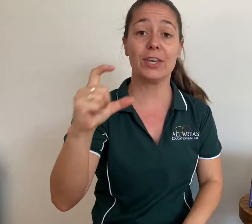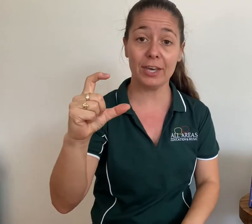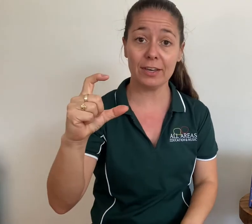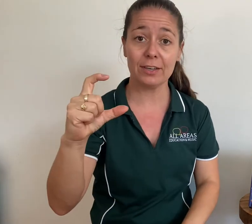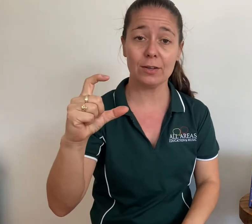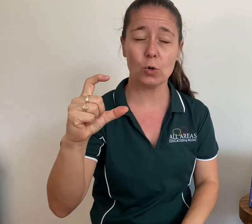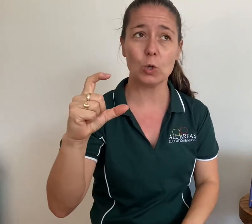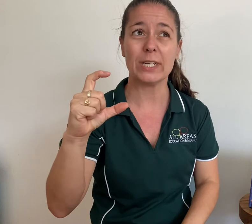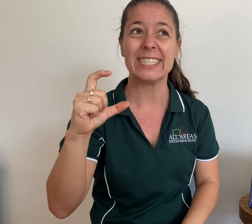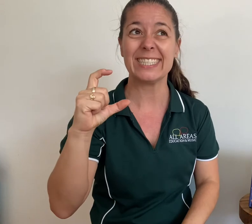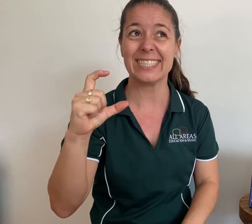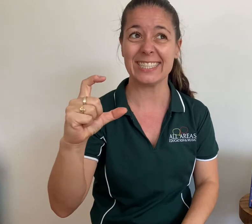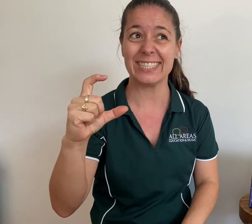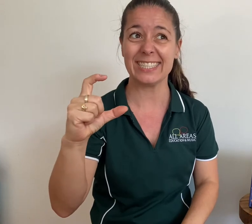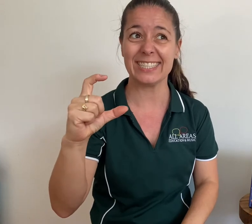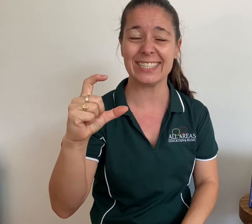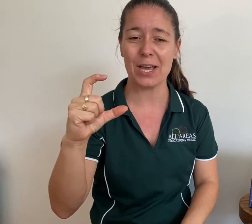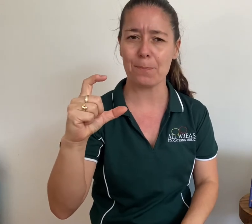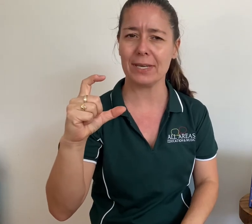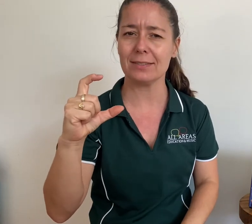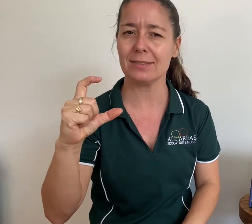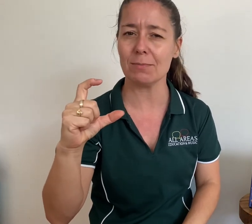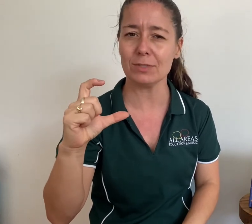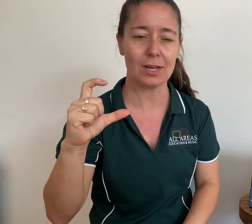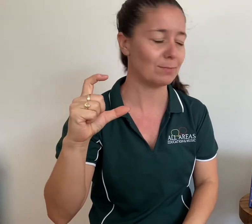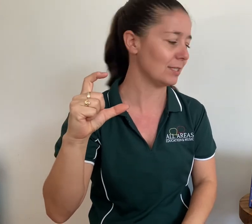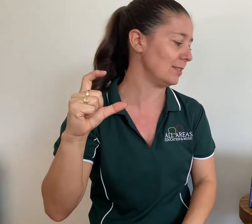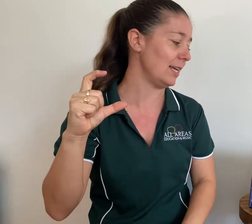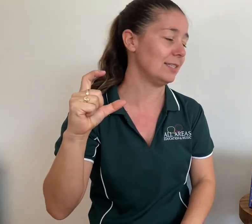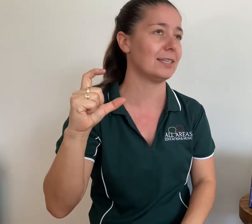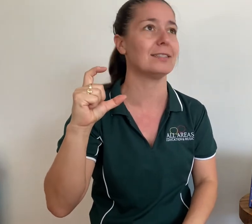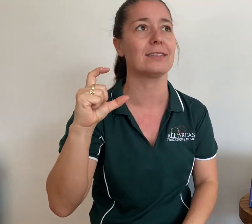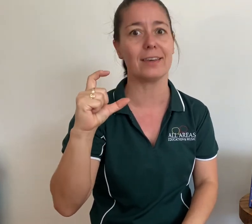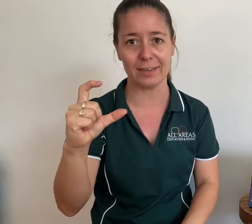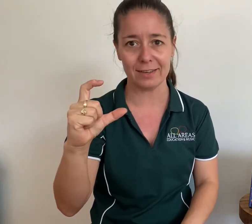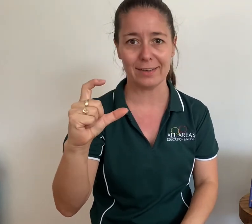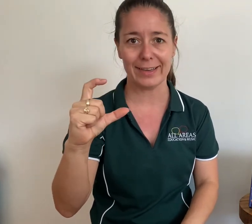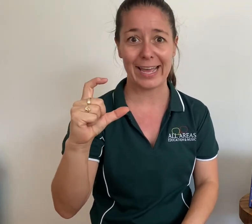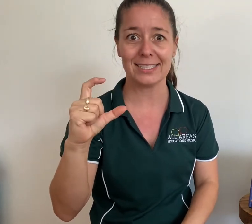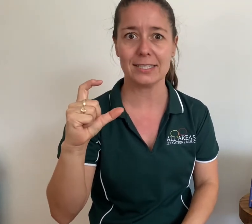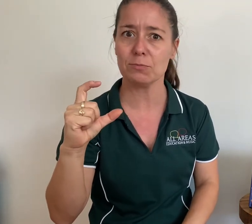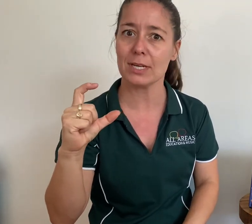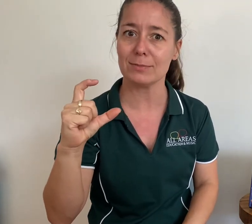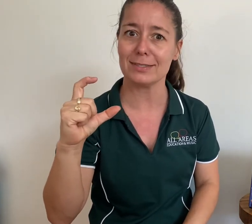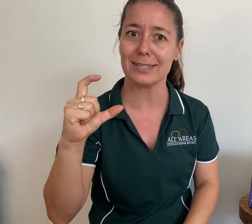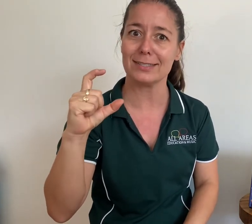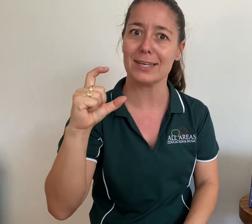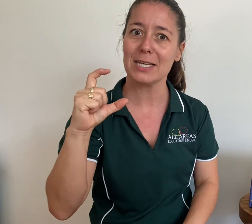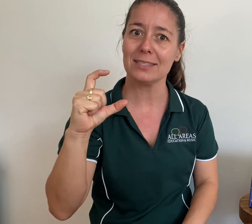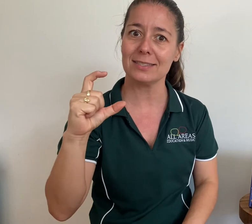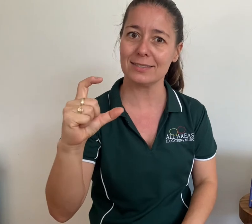C or S because sometimes a C says C and sometimes it says S.